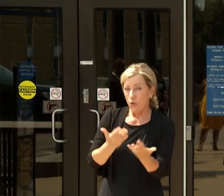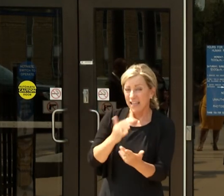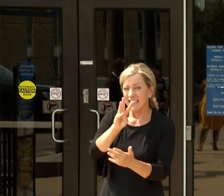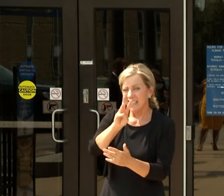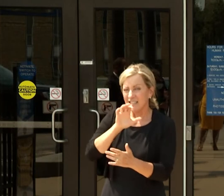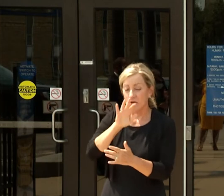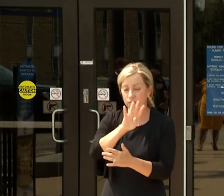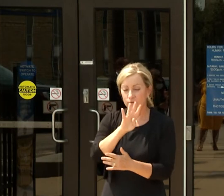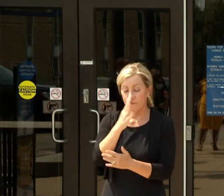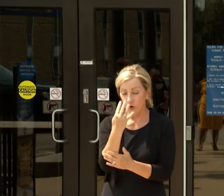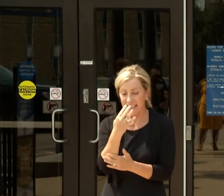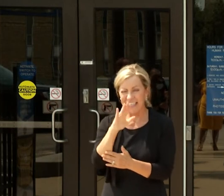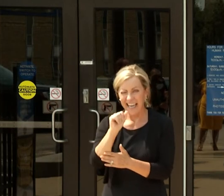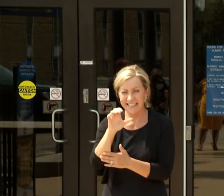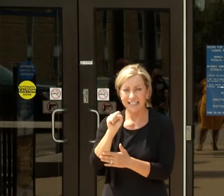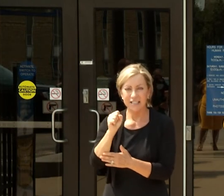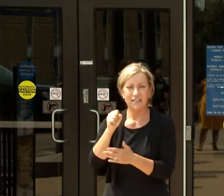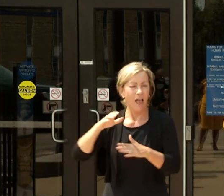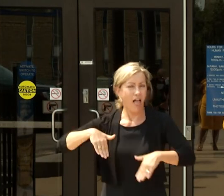suicides 282.